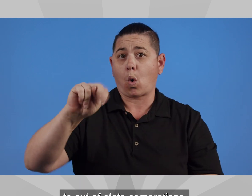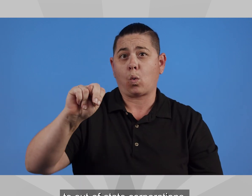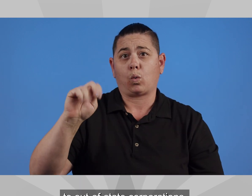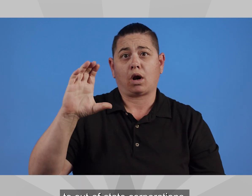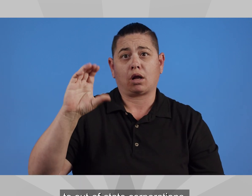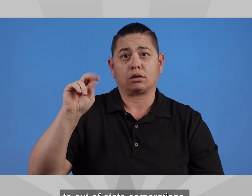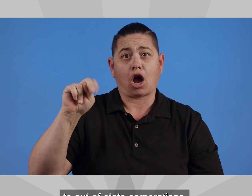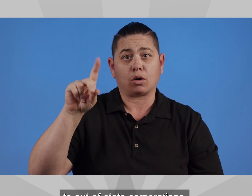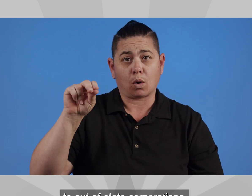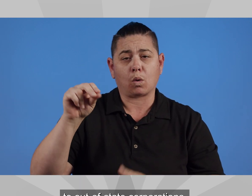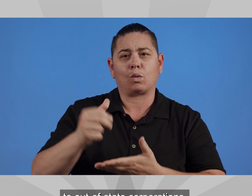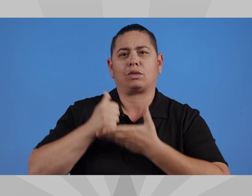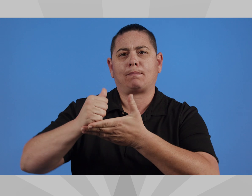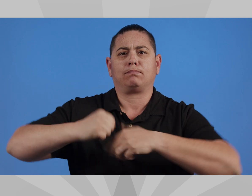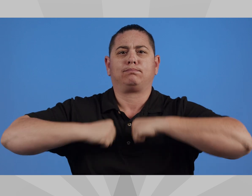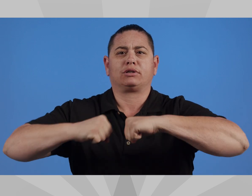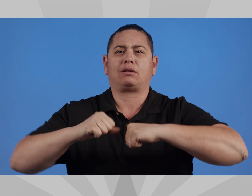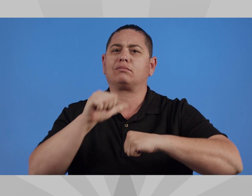to out-of-state corporations.